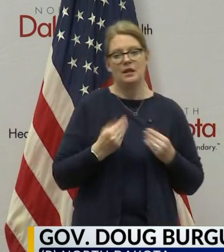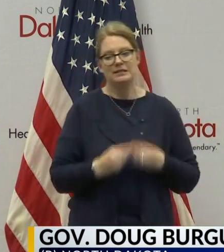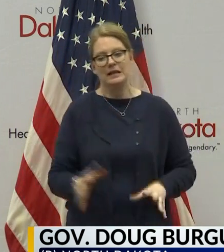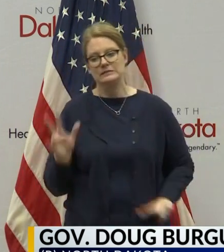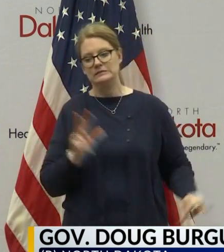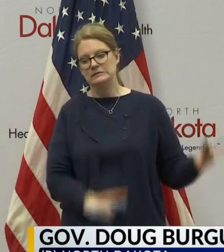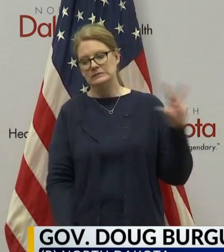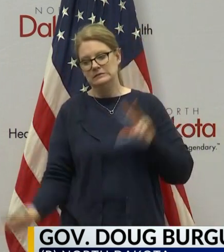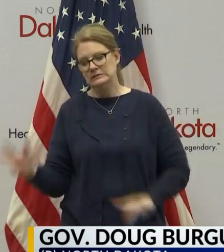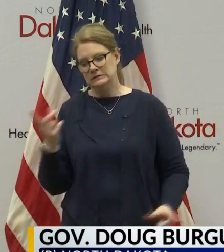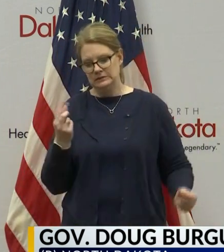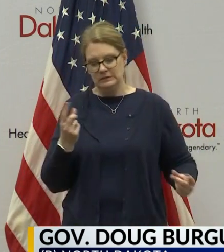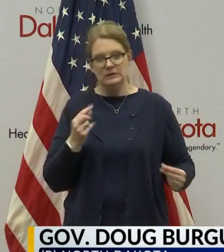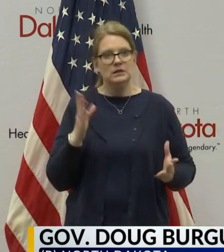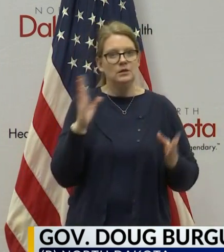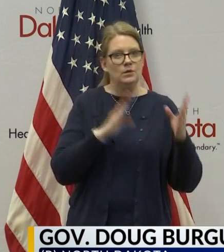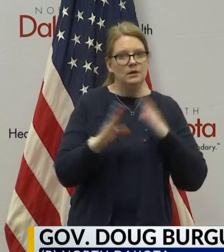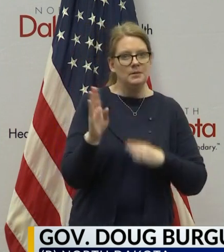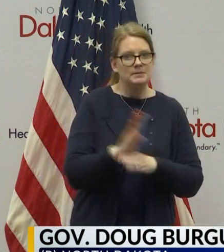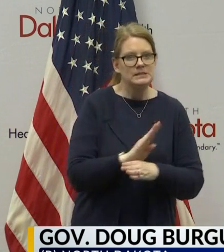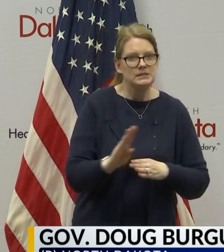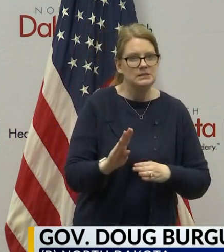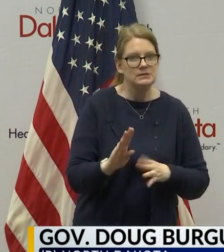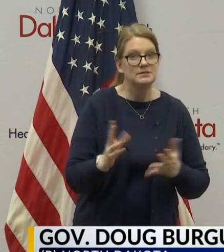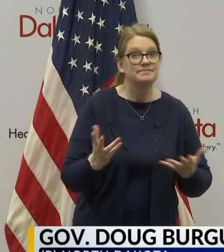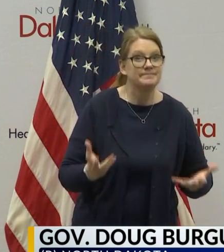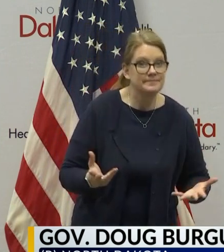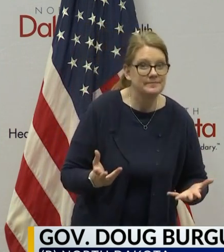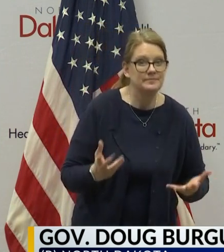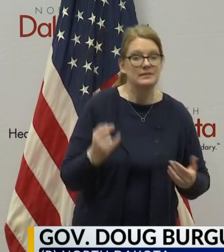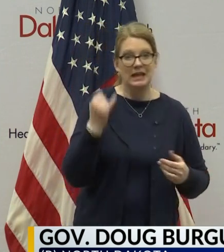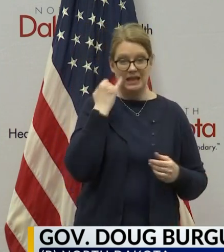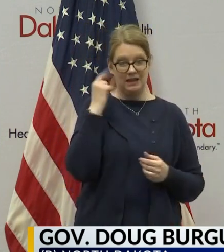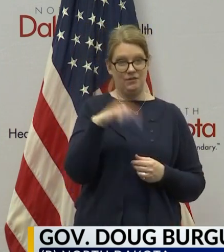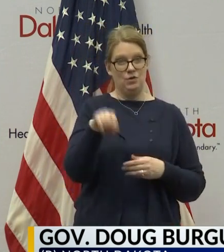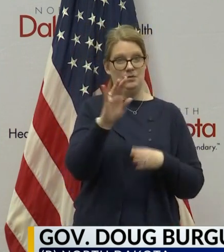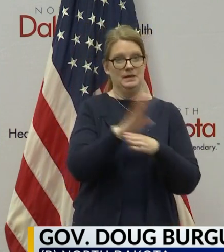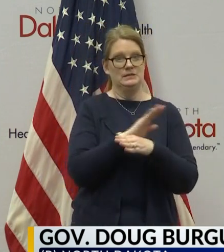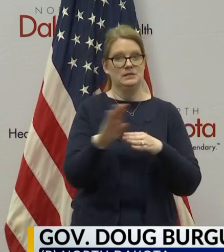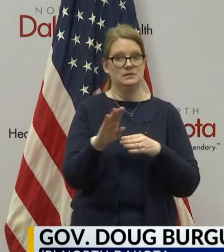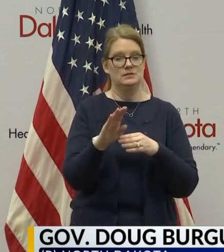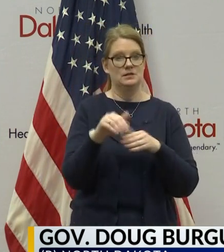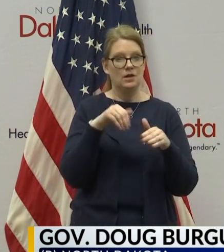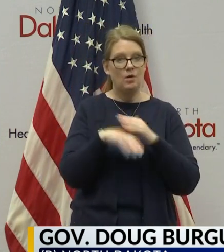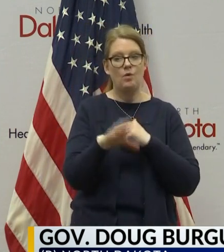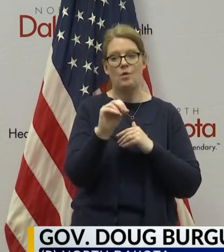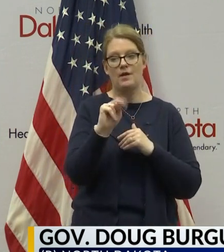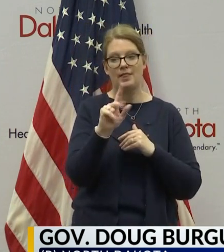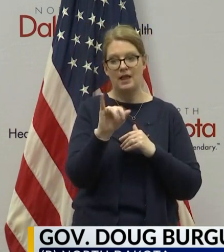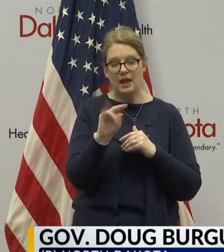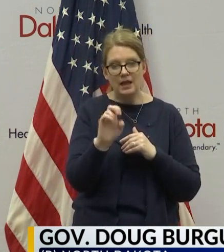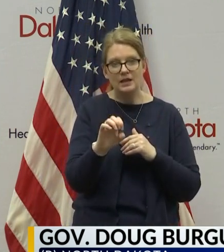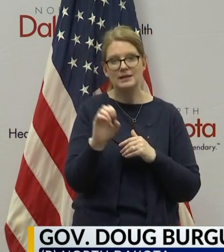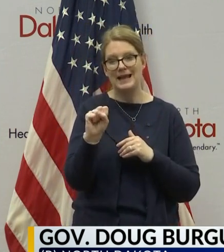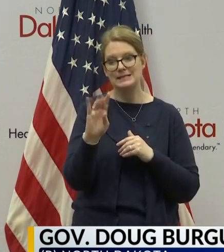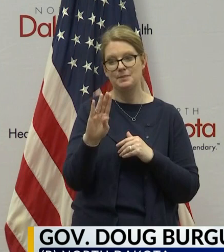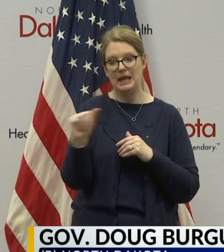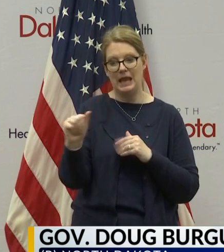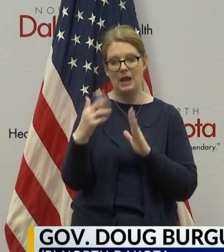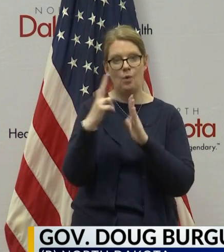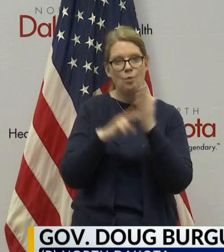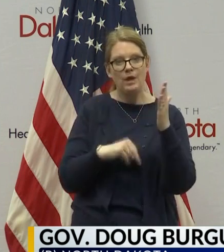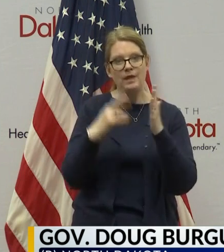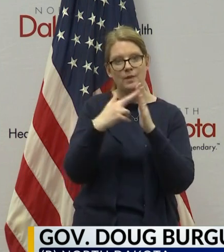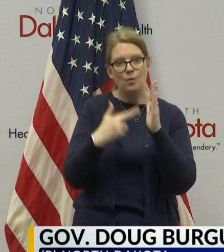sure what to do and worrying about your business, if you're an entrepreneur, get online, get on the SBA site, read the